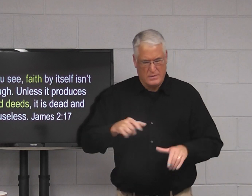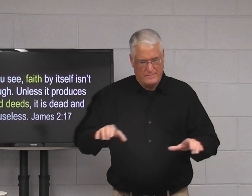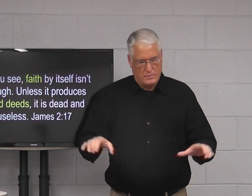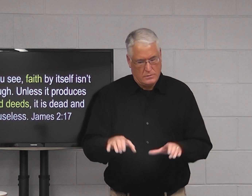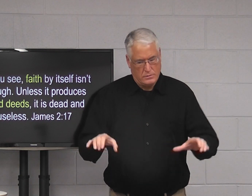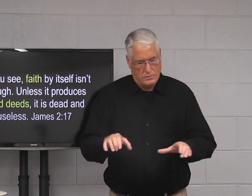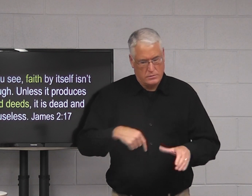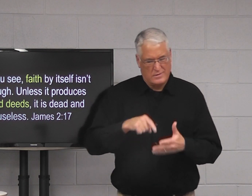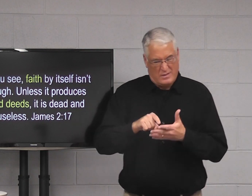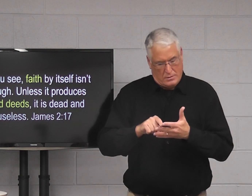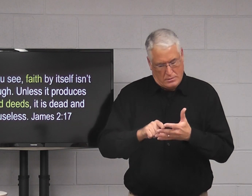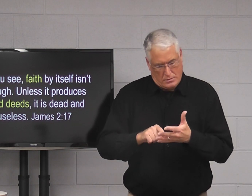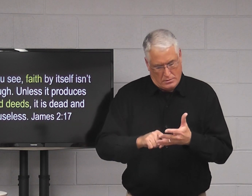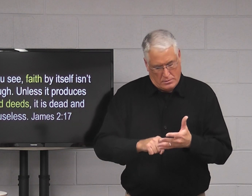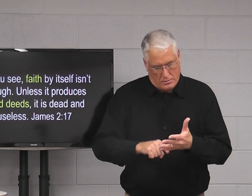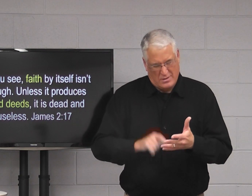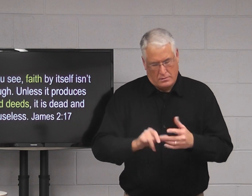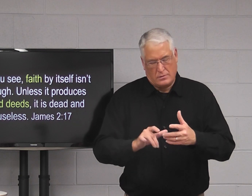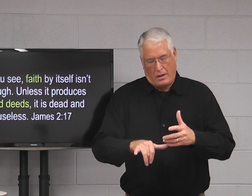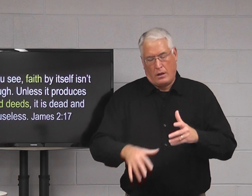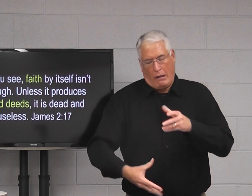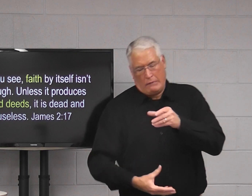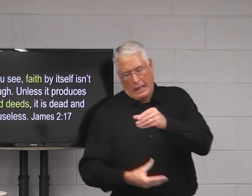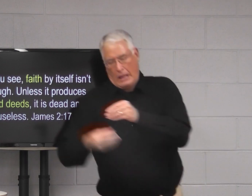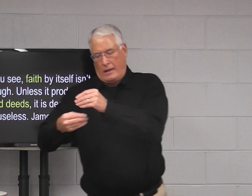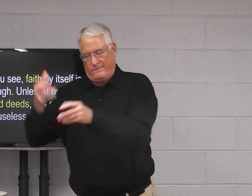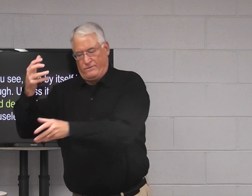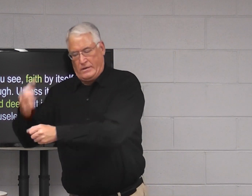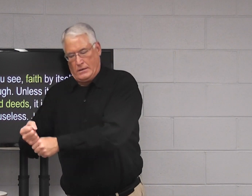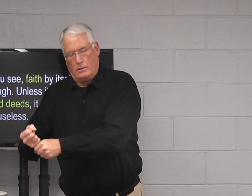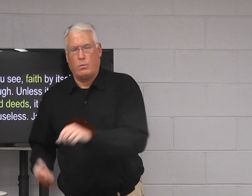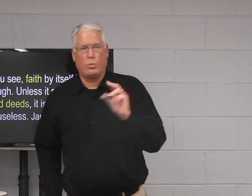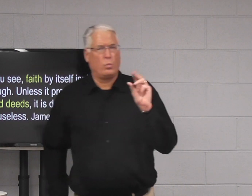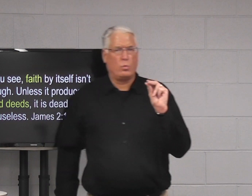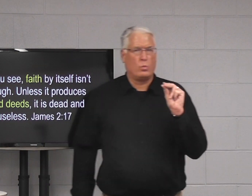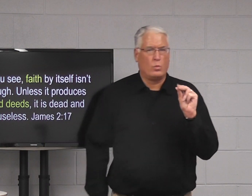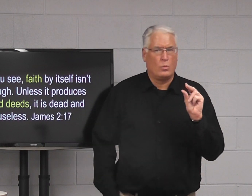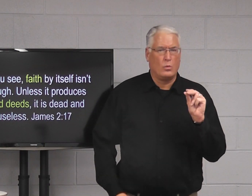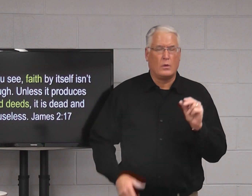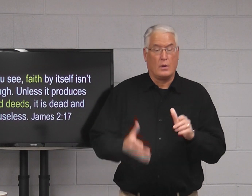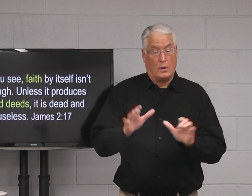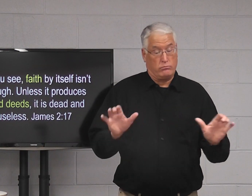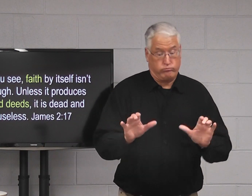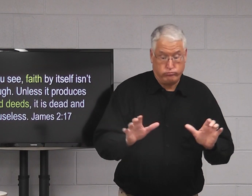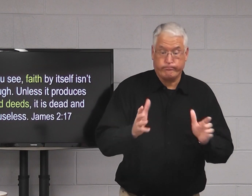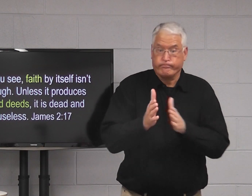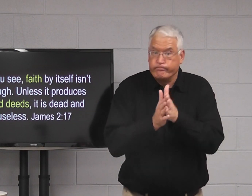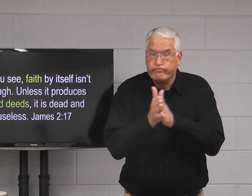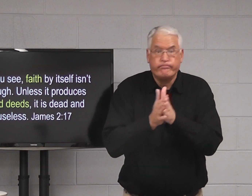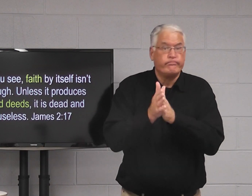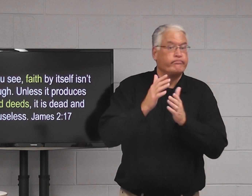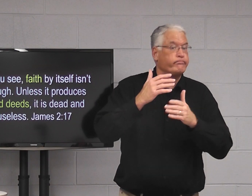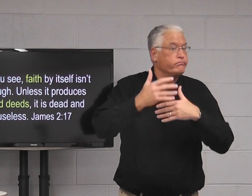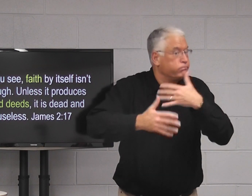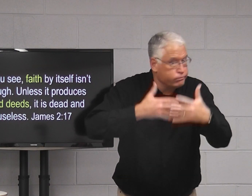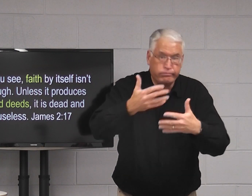doesn't mean that I must do these works and that I add that to my faith. No. doing